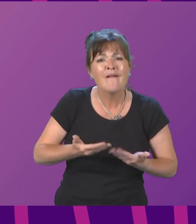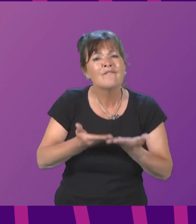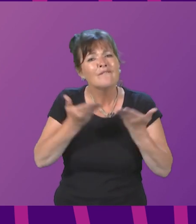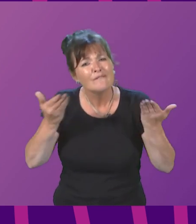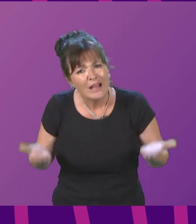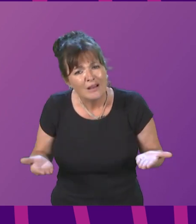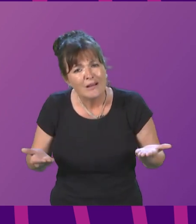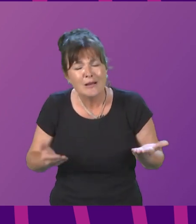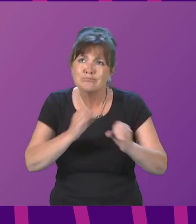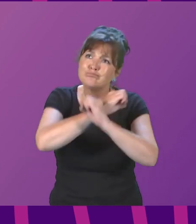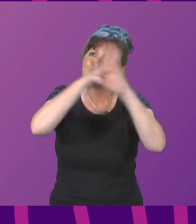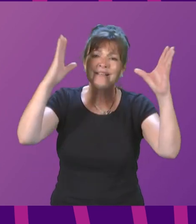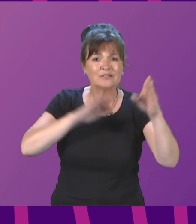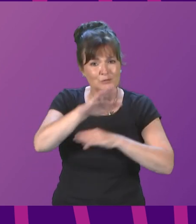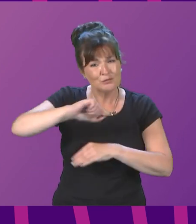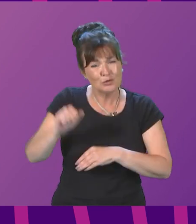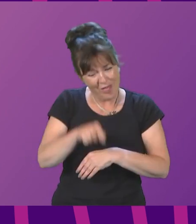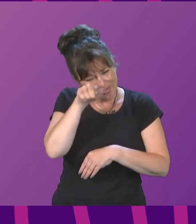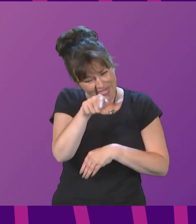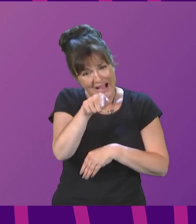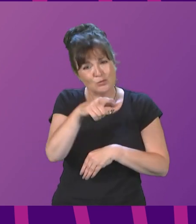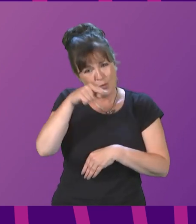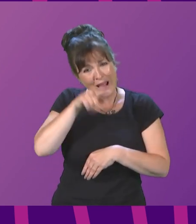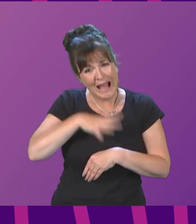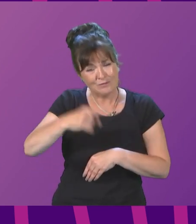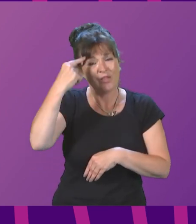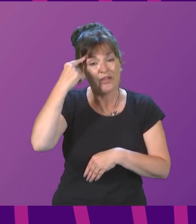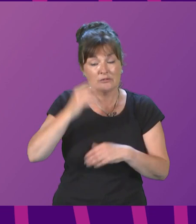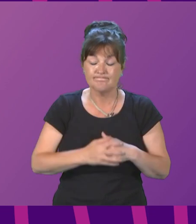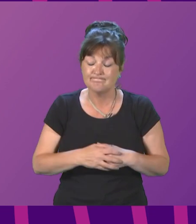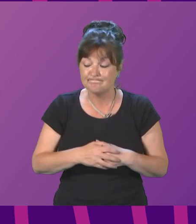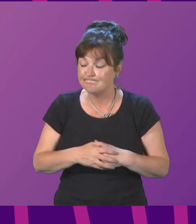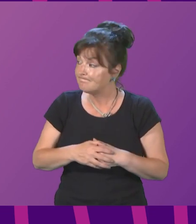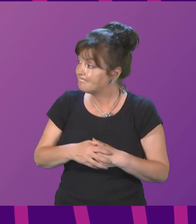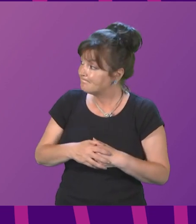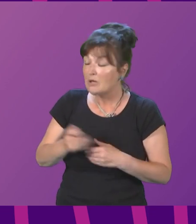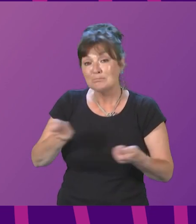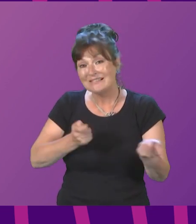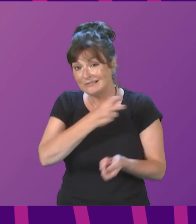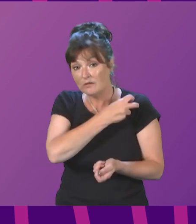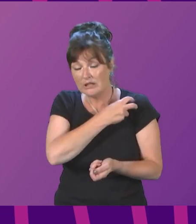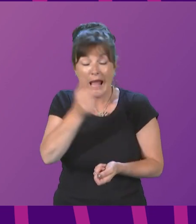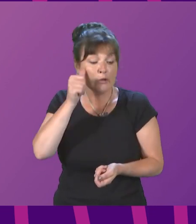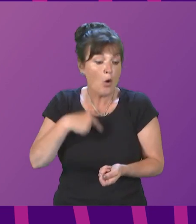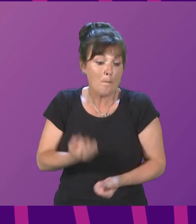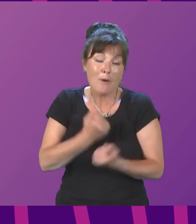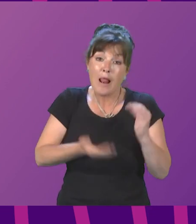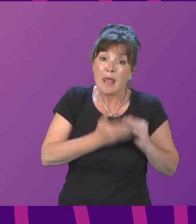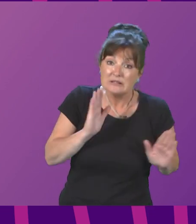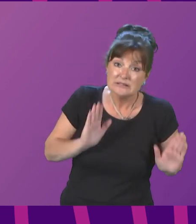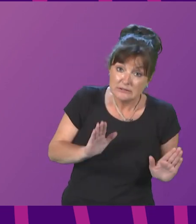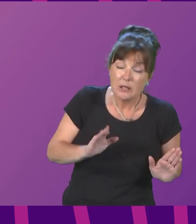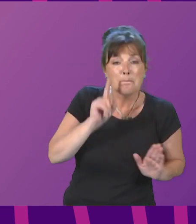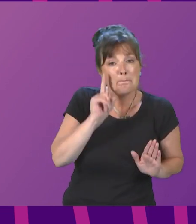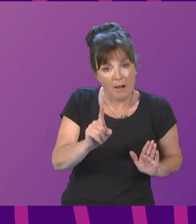should now grasp. Siding officer, despite the uncertainties we face and the current limitations on our powers, this programme seeks to